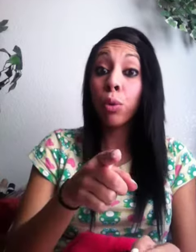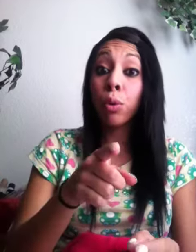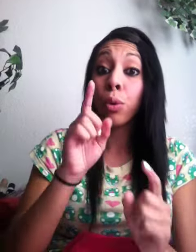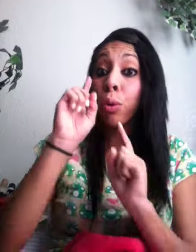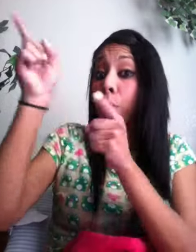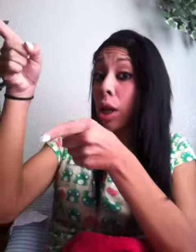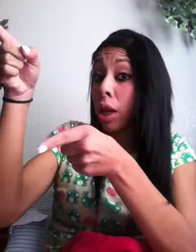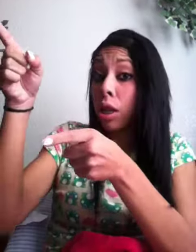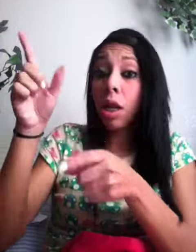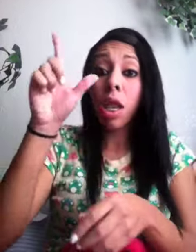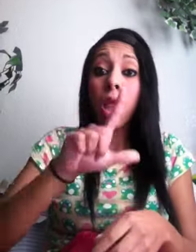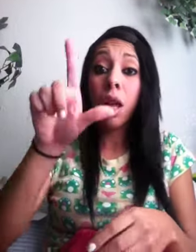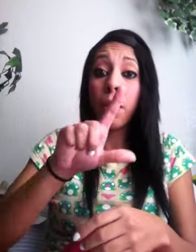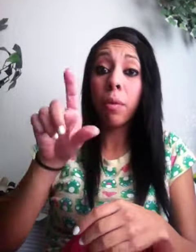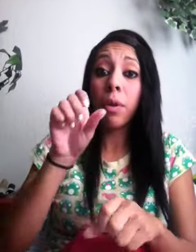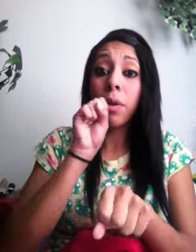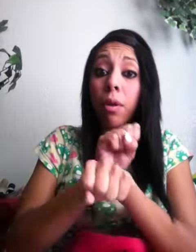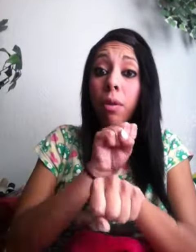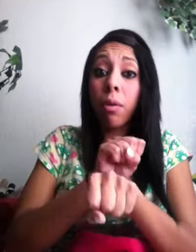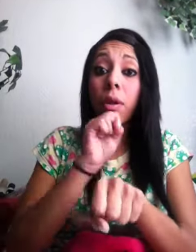Uh, yeah, I'm just, uh,